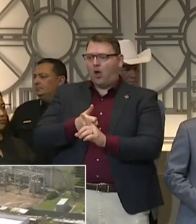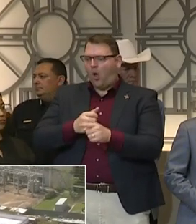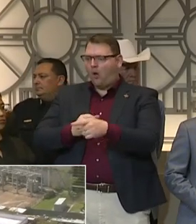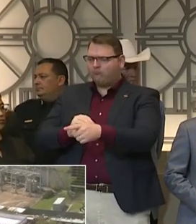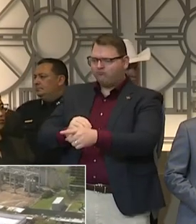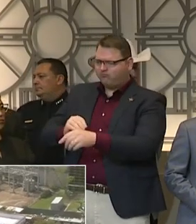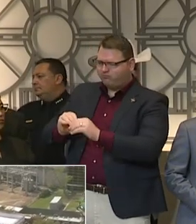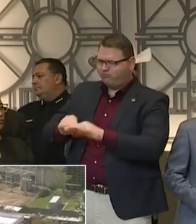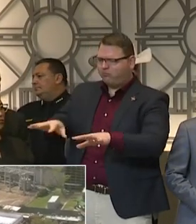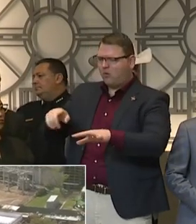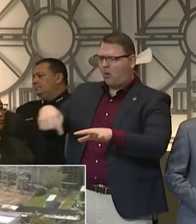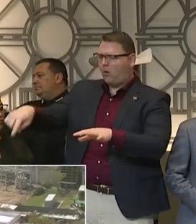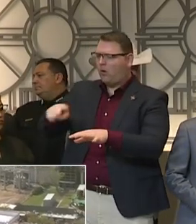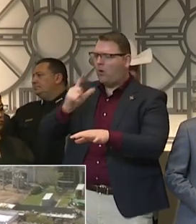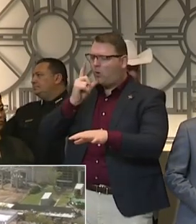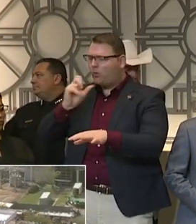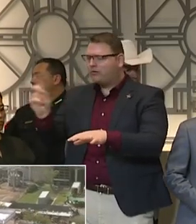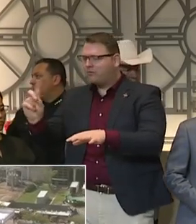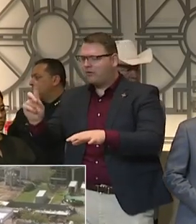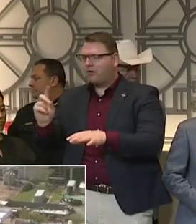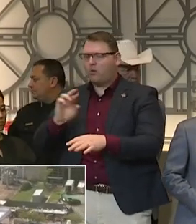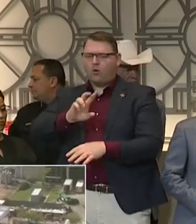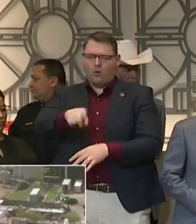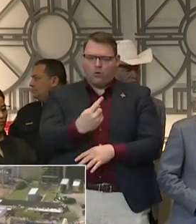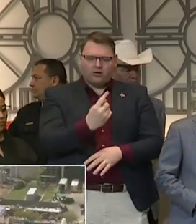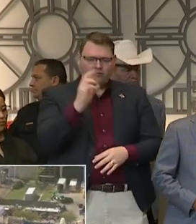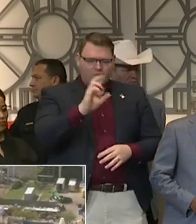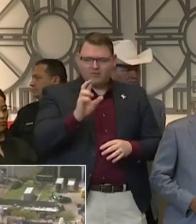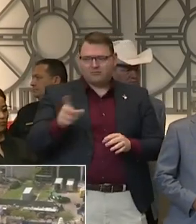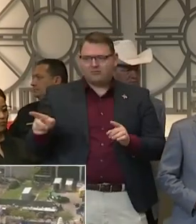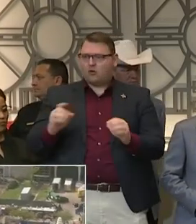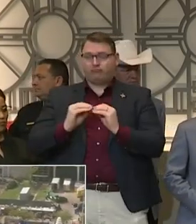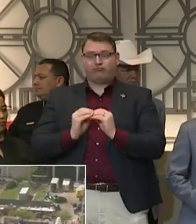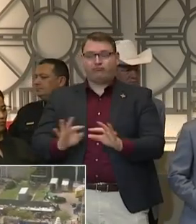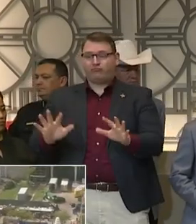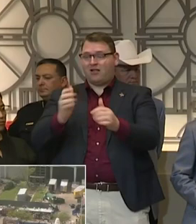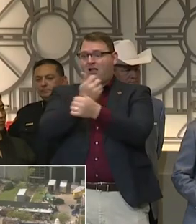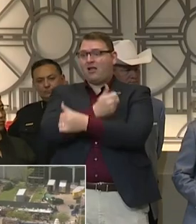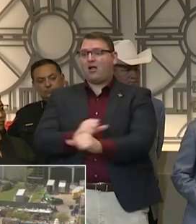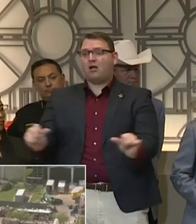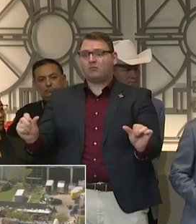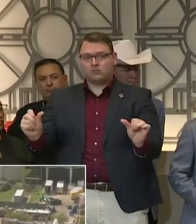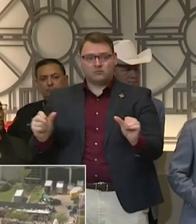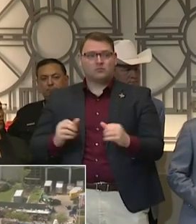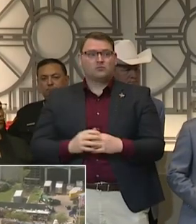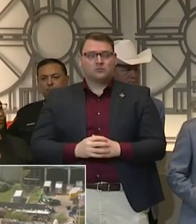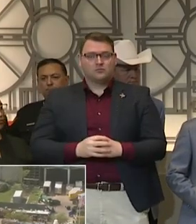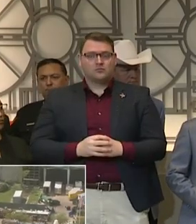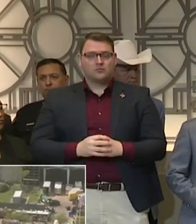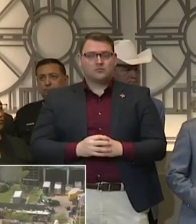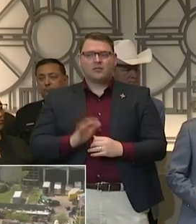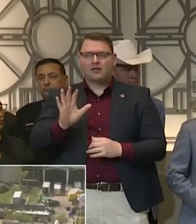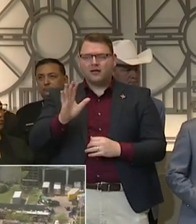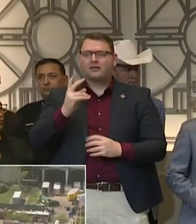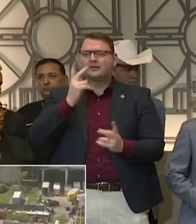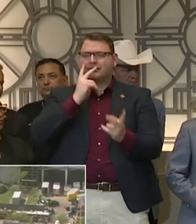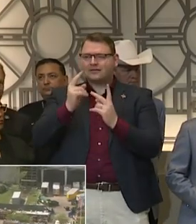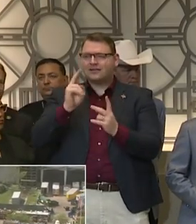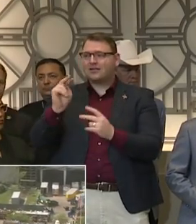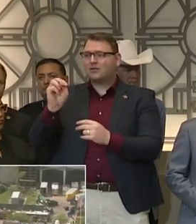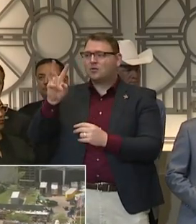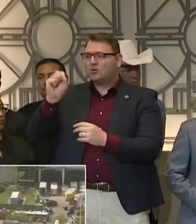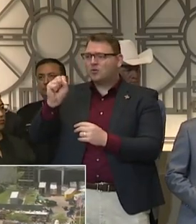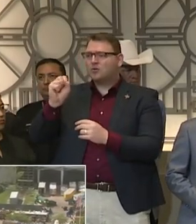know that the anxiety in the community just continues to grow as we hear the news of spread